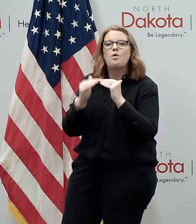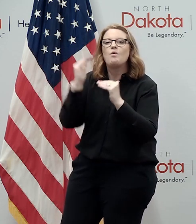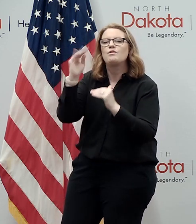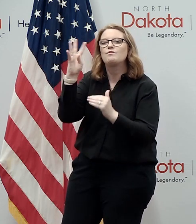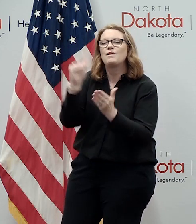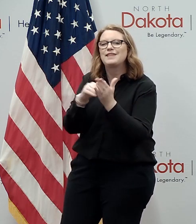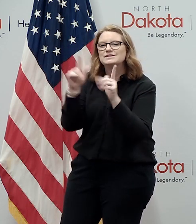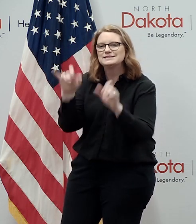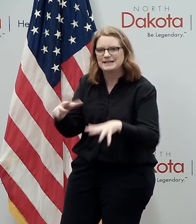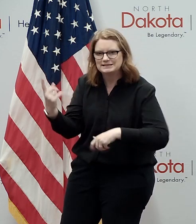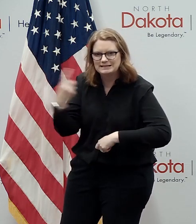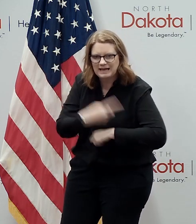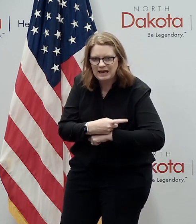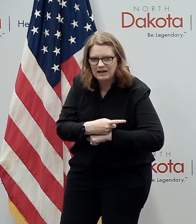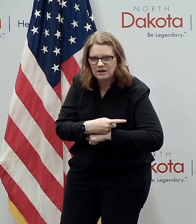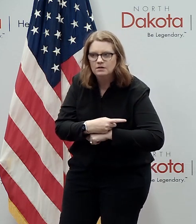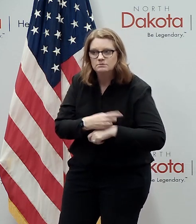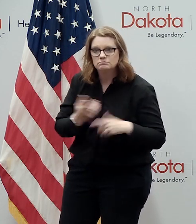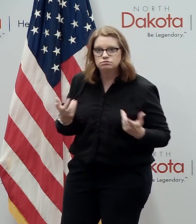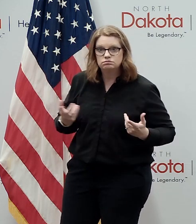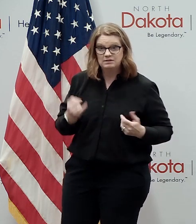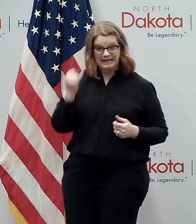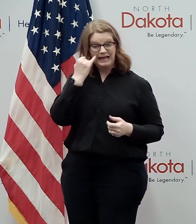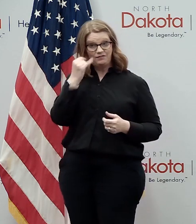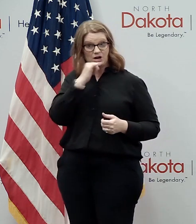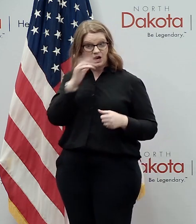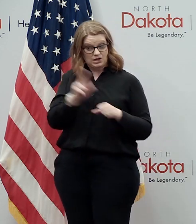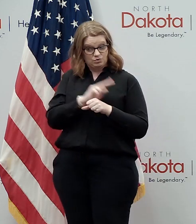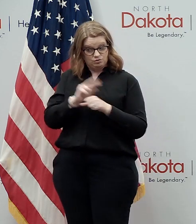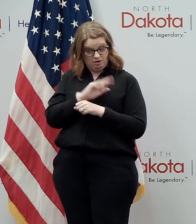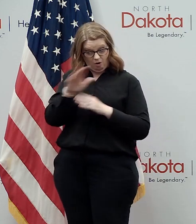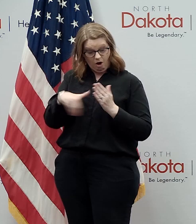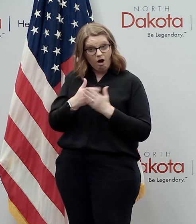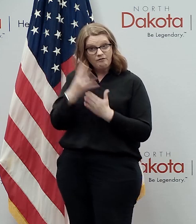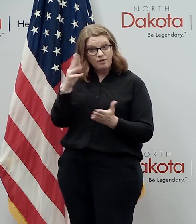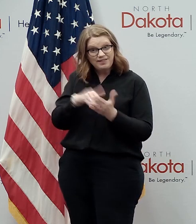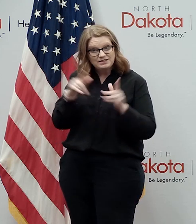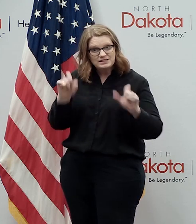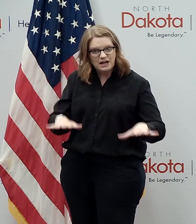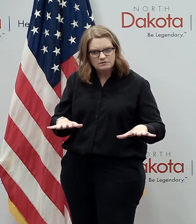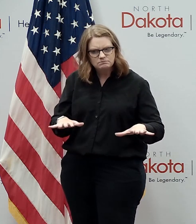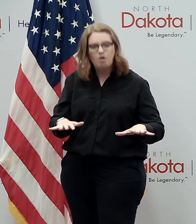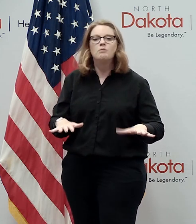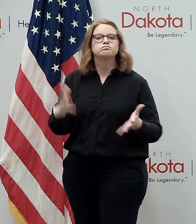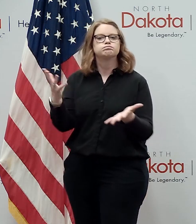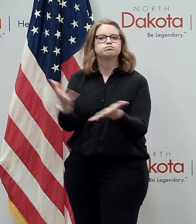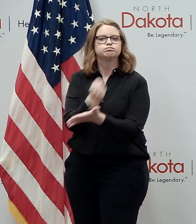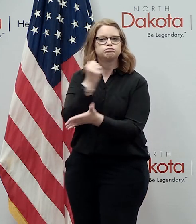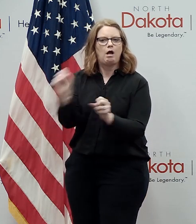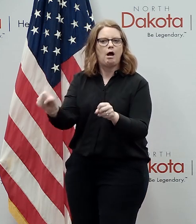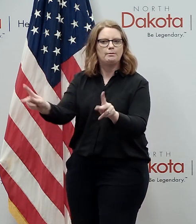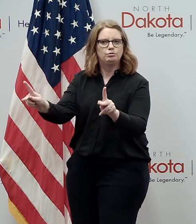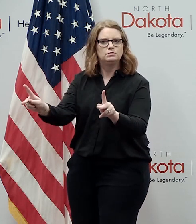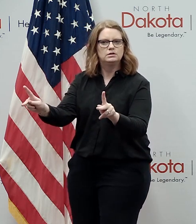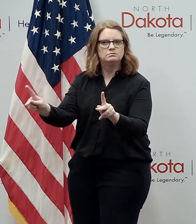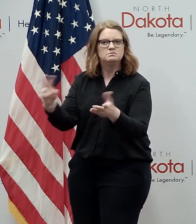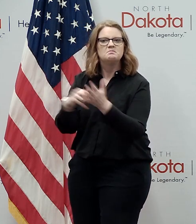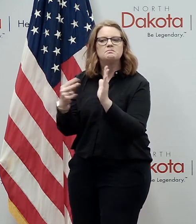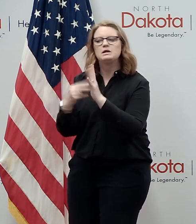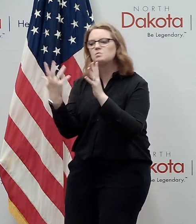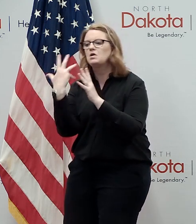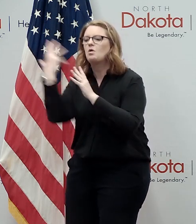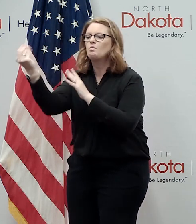anytime when we're not uh utilizing all of that test capacity in our lab that's an opportunity for us to get out and do more surveillance